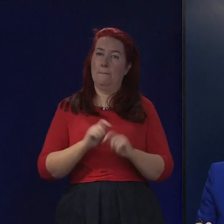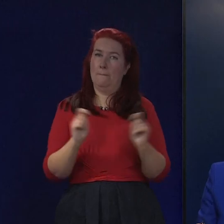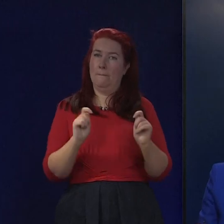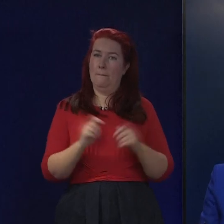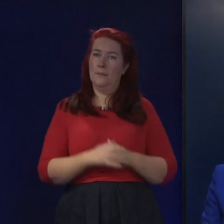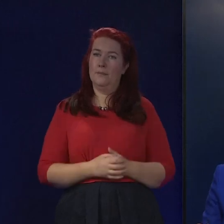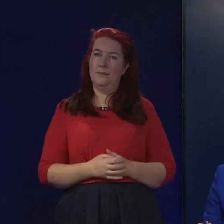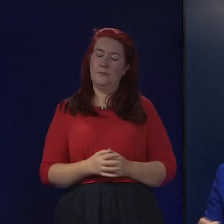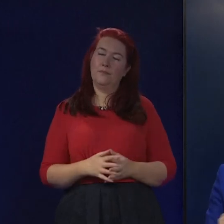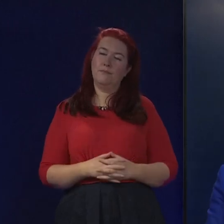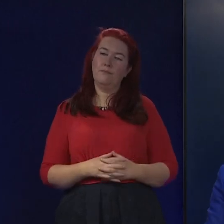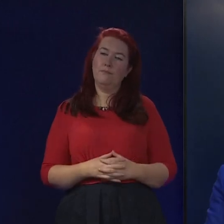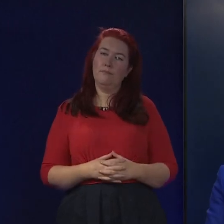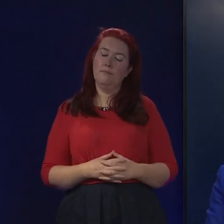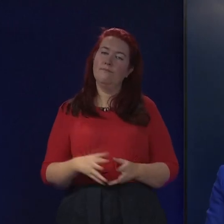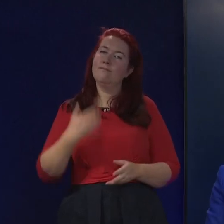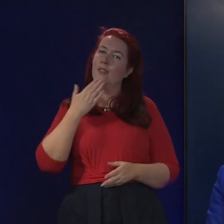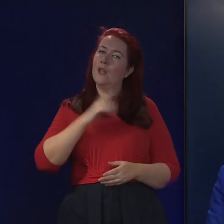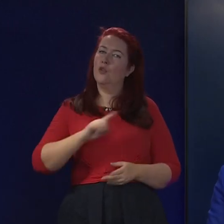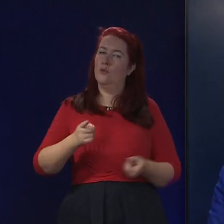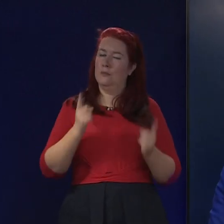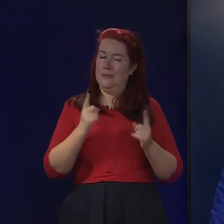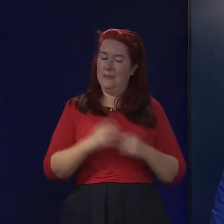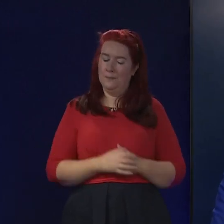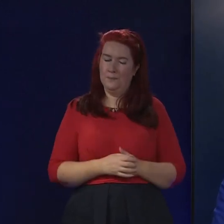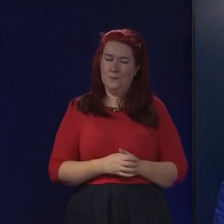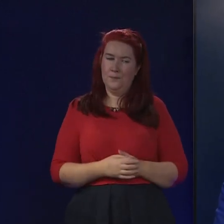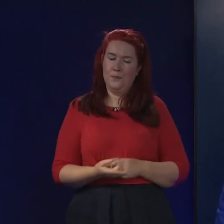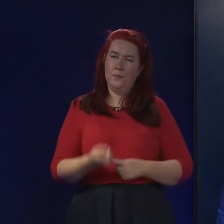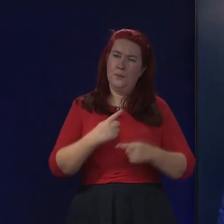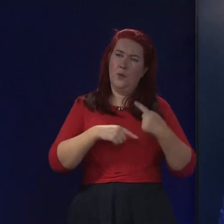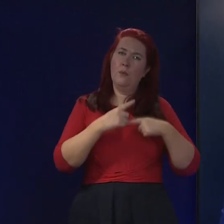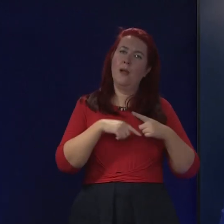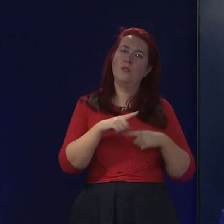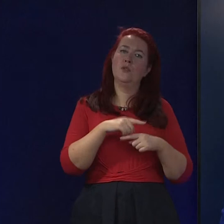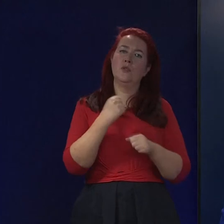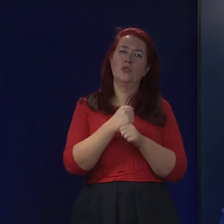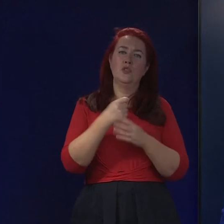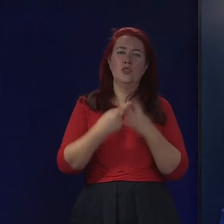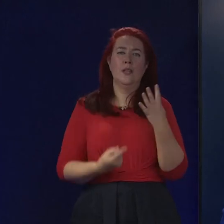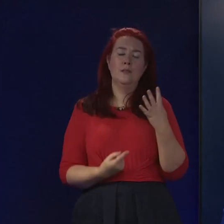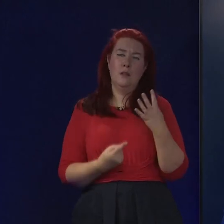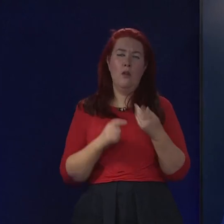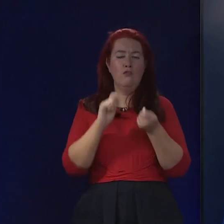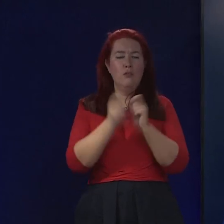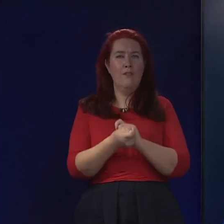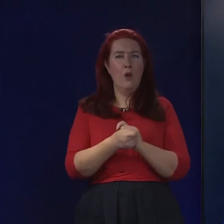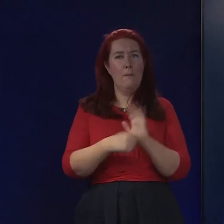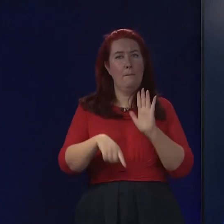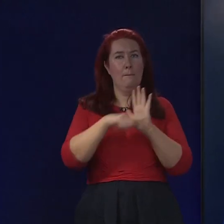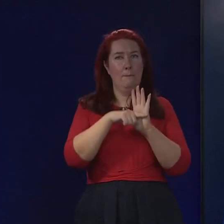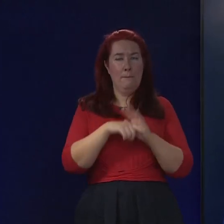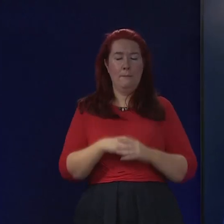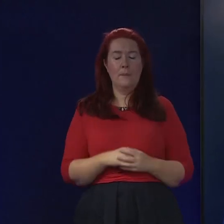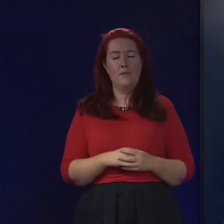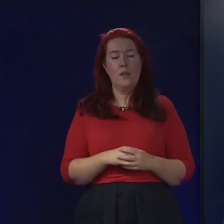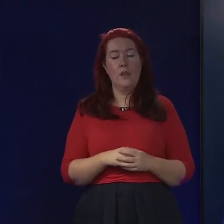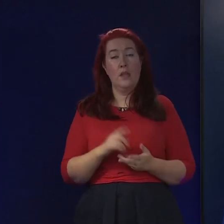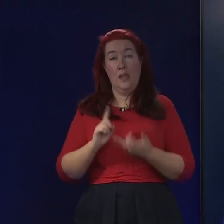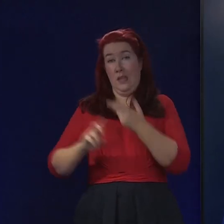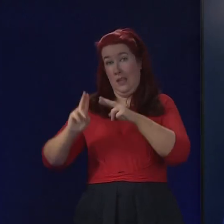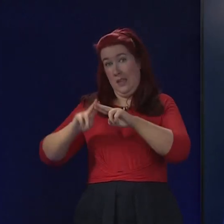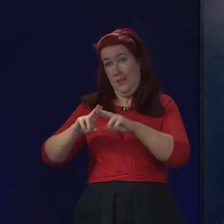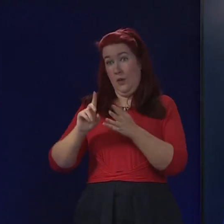Thank you, First Minister. If I may go back to on the gender reform bill, just want to check, in the event that the UK government does